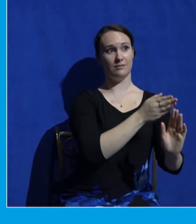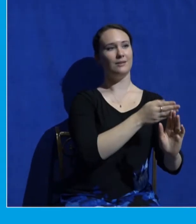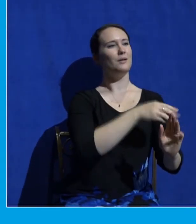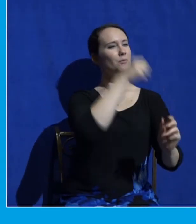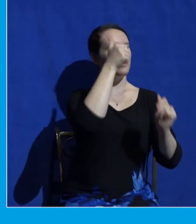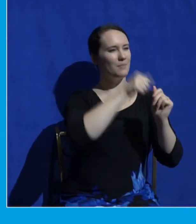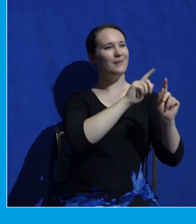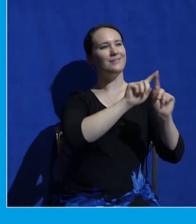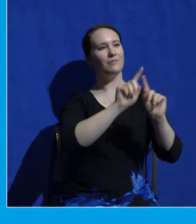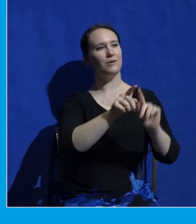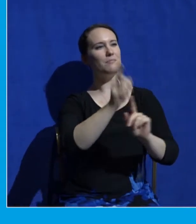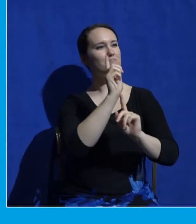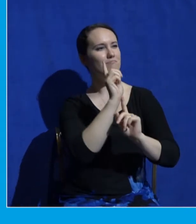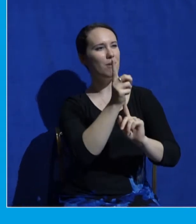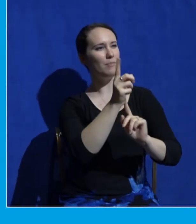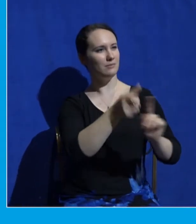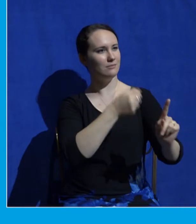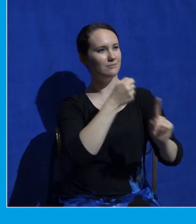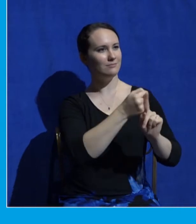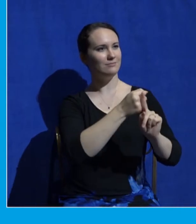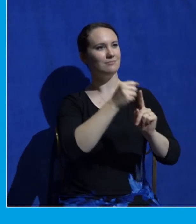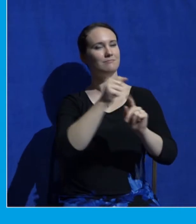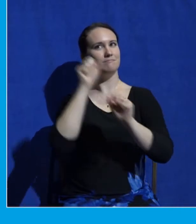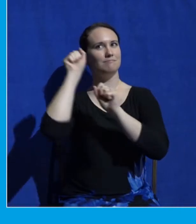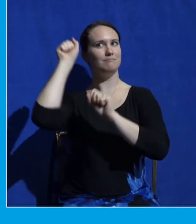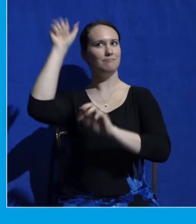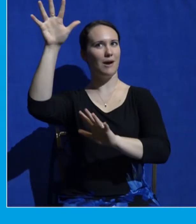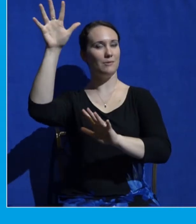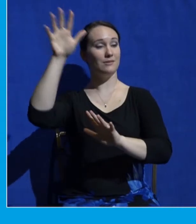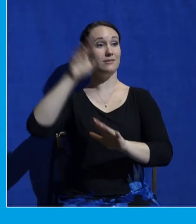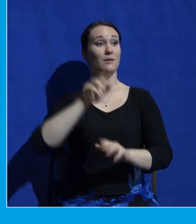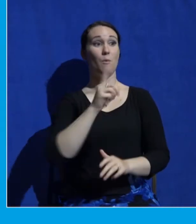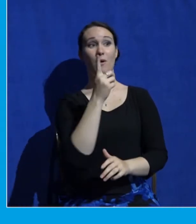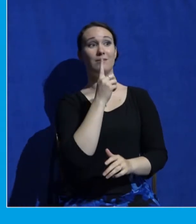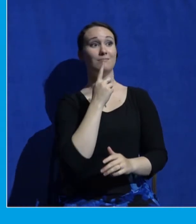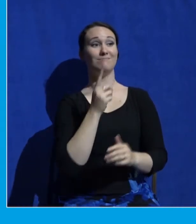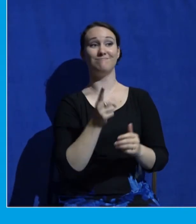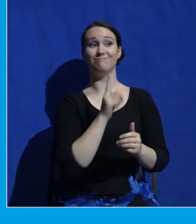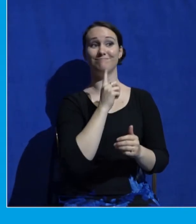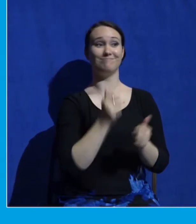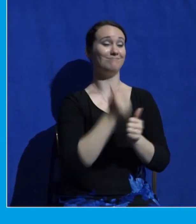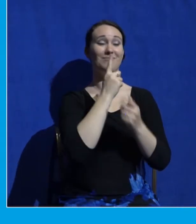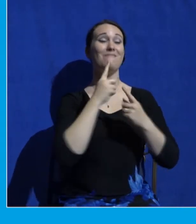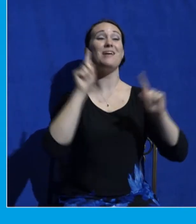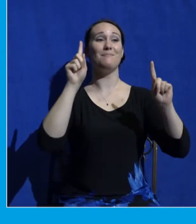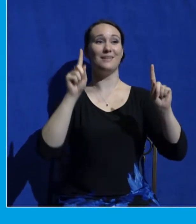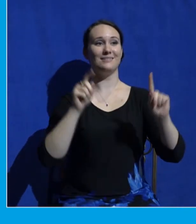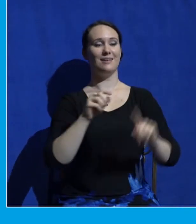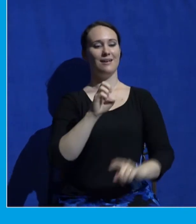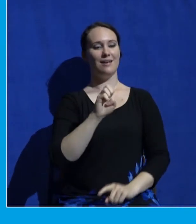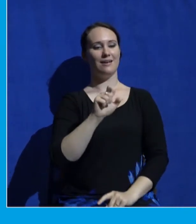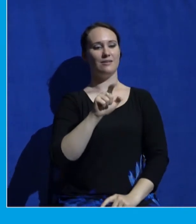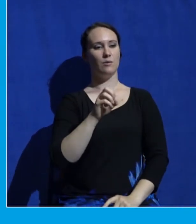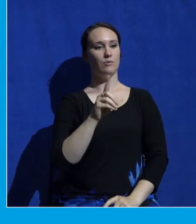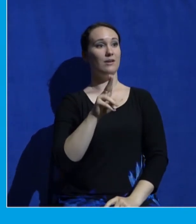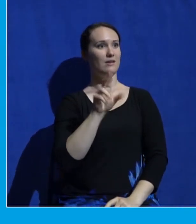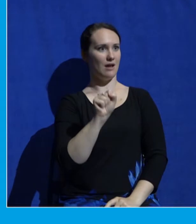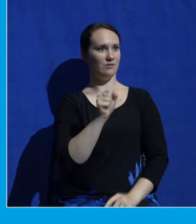the most famous one is back in, so if you want to turn there, Exodus chapter 3. God's people were slaves in Egypt.